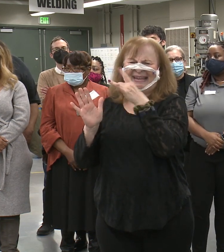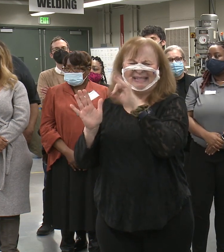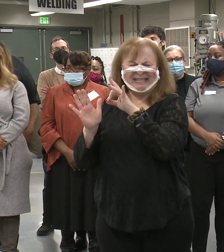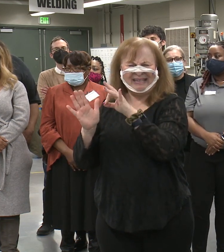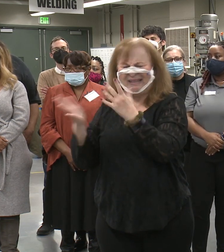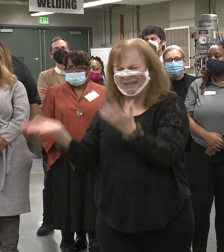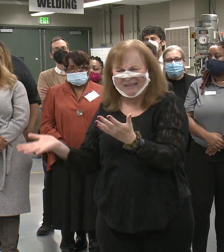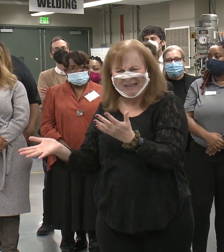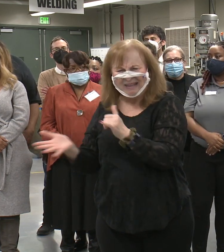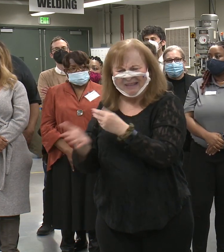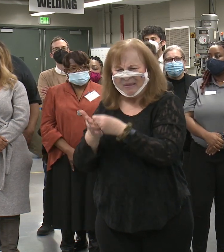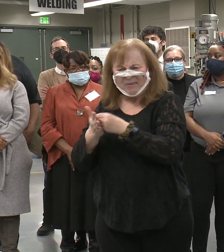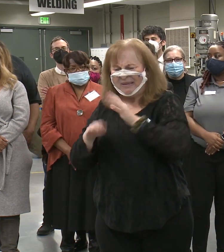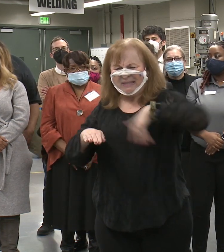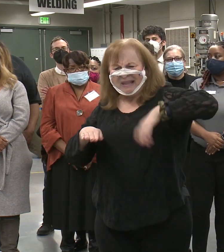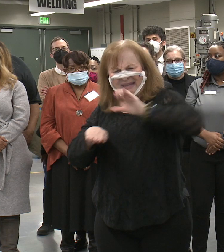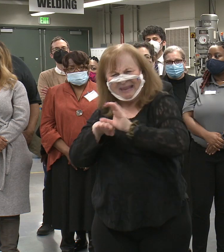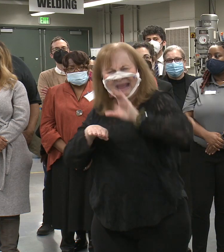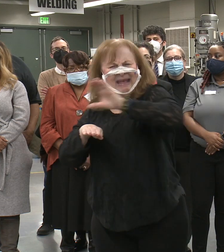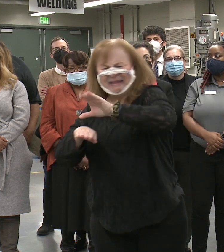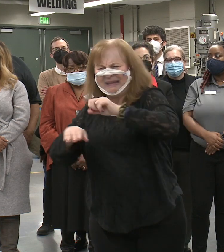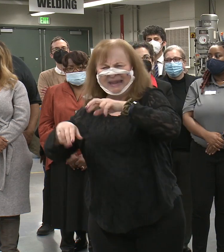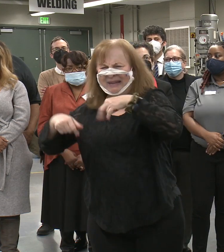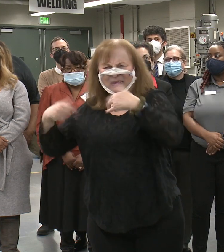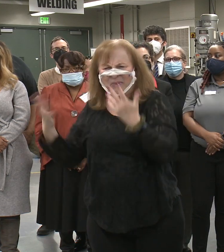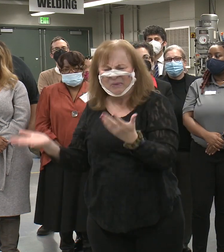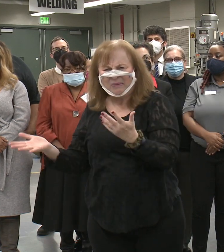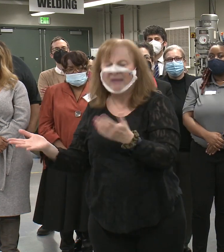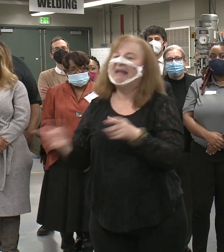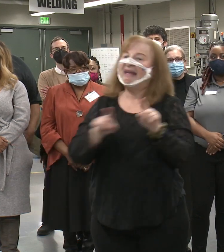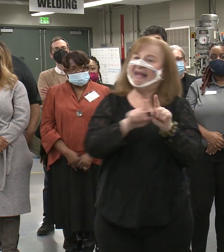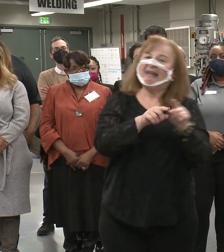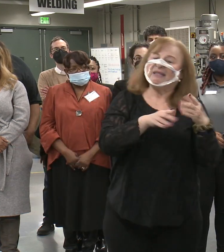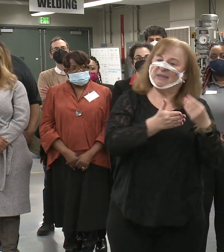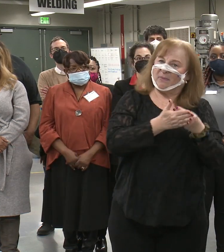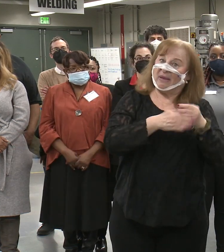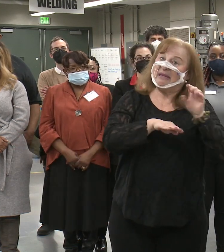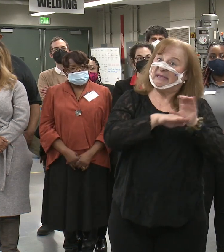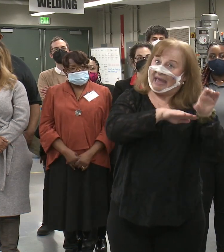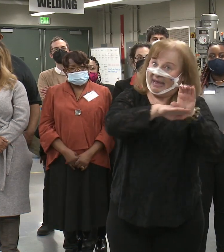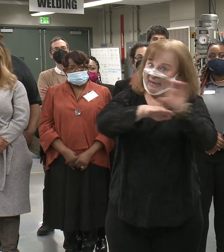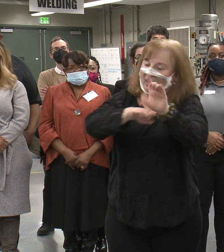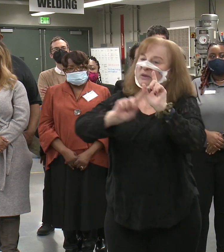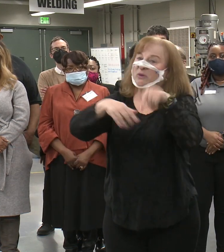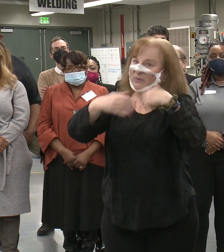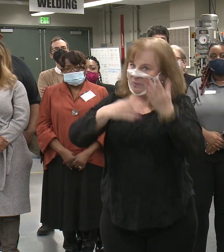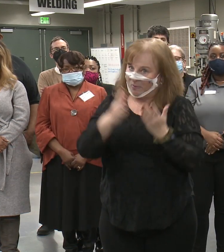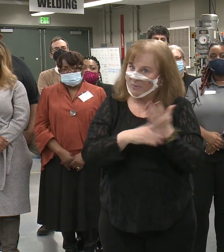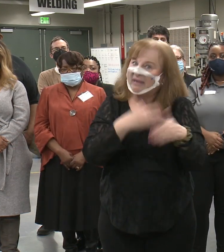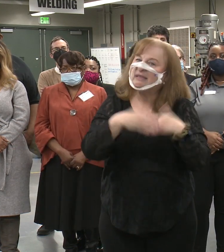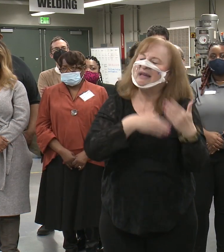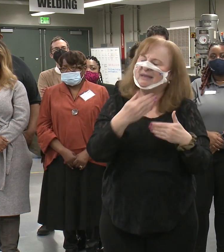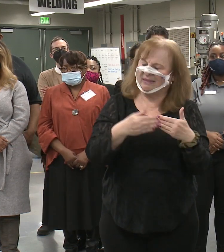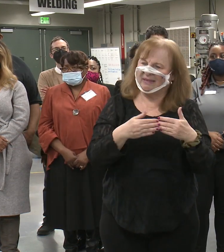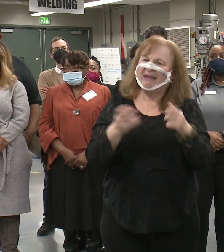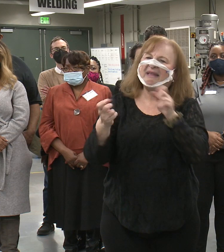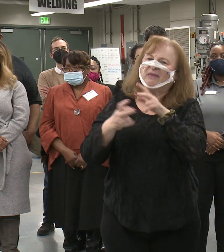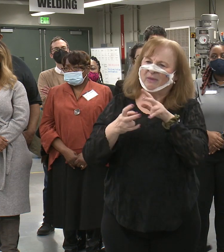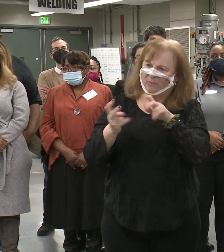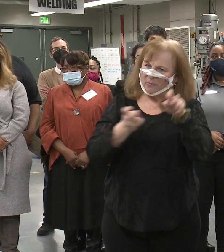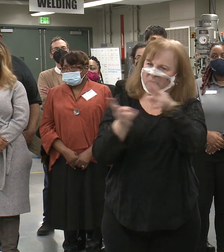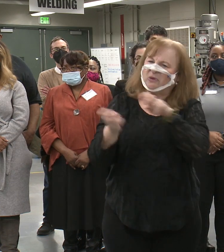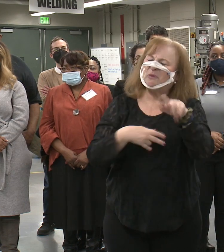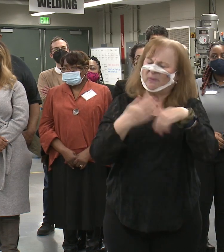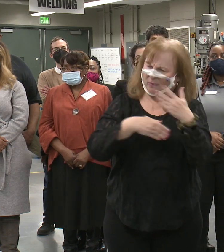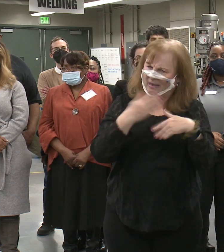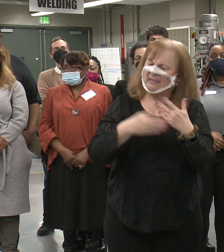Is that because the money hasn't been allocated yet or? As money gets allocated and goes through the process, the procurement process that